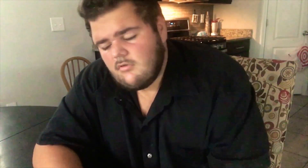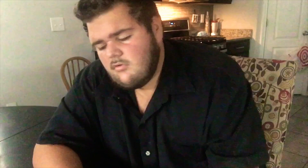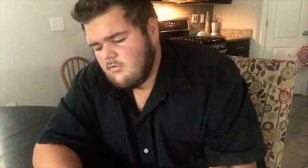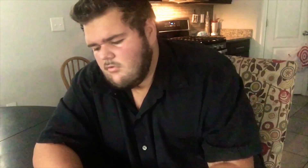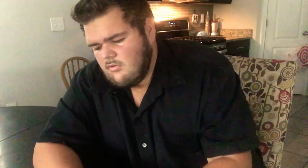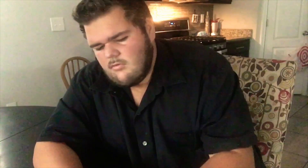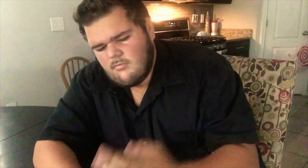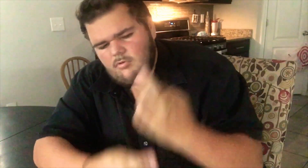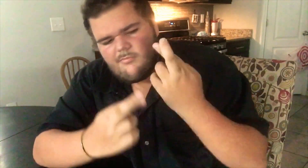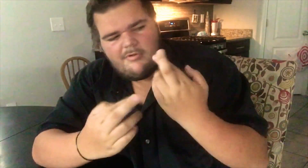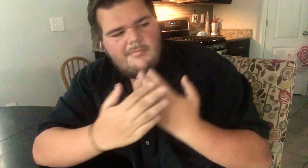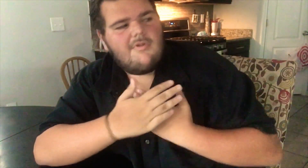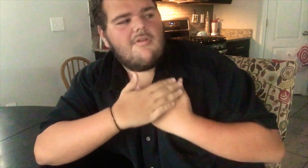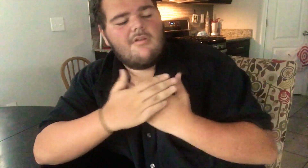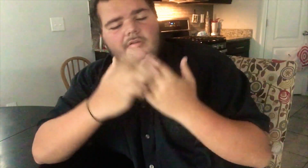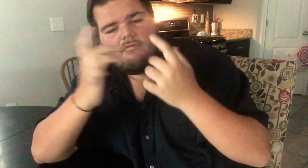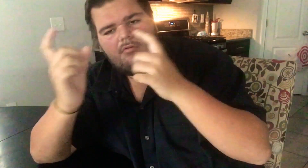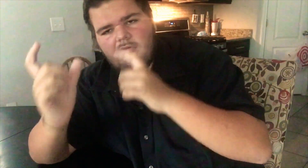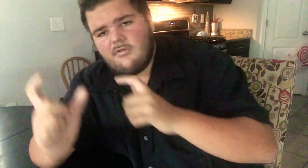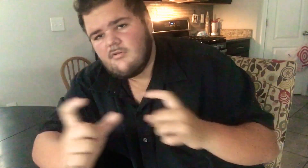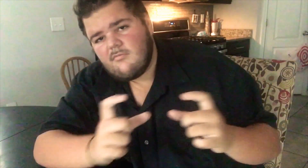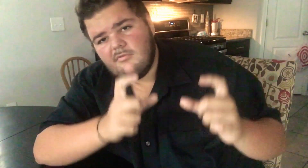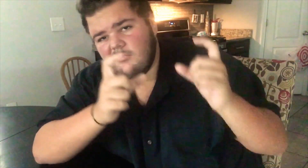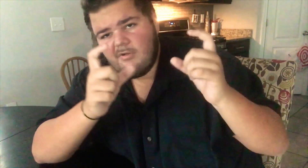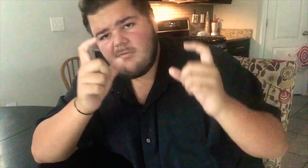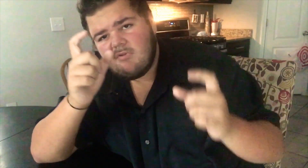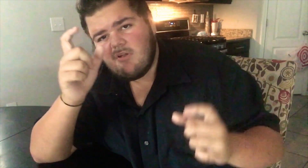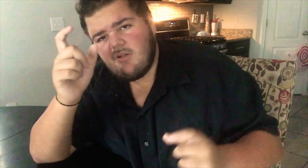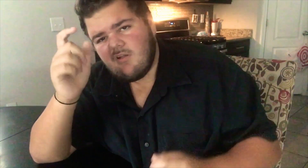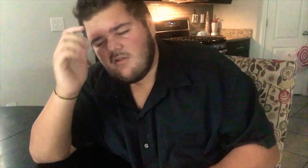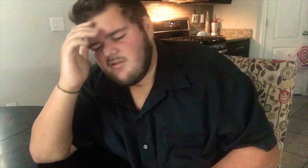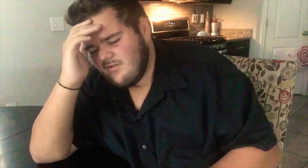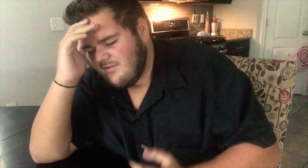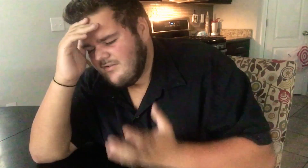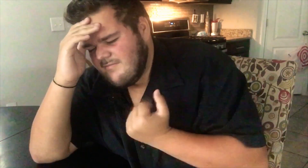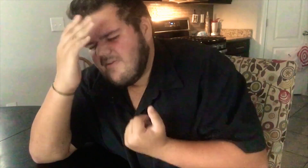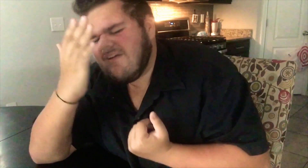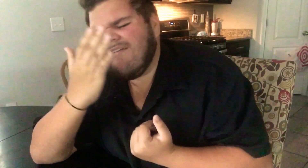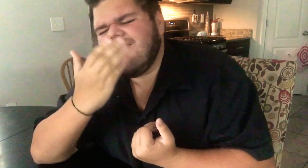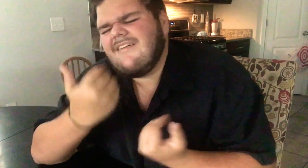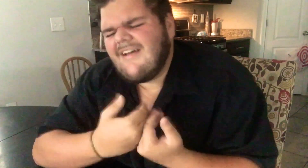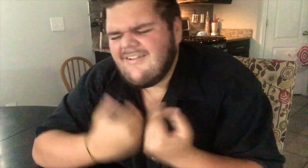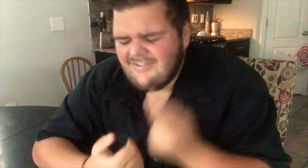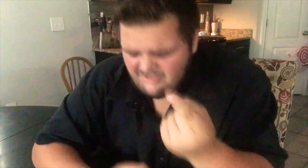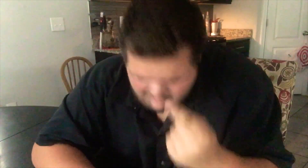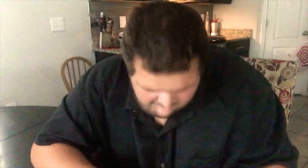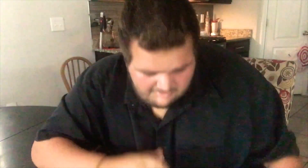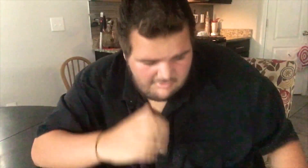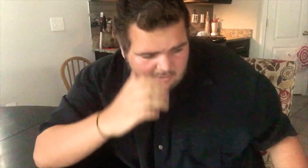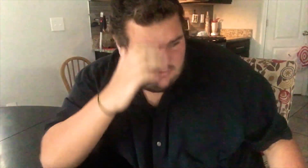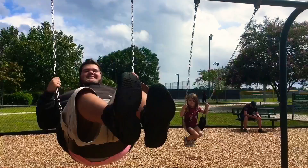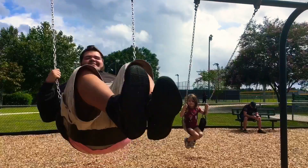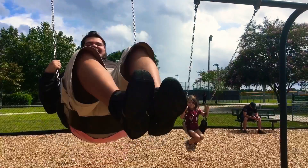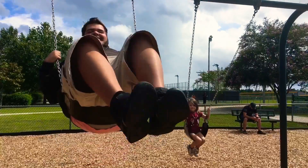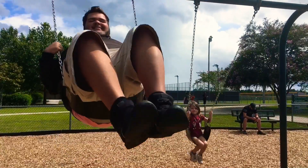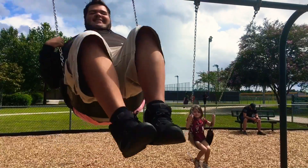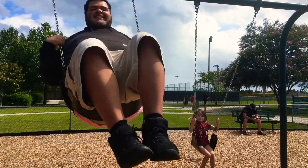that pressure I'm hoping that my love will keep you up tonight Tell me how do you Tell me